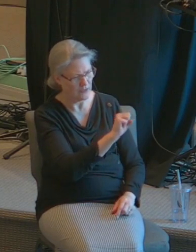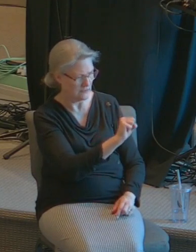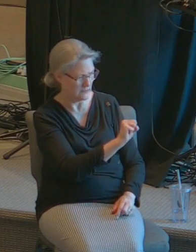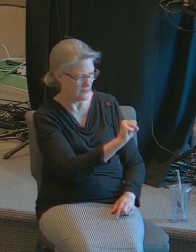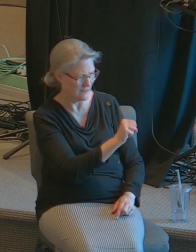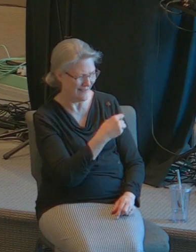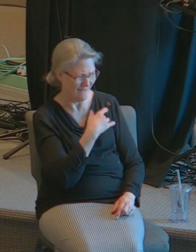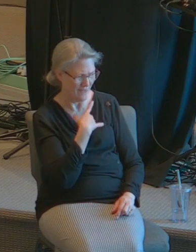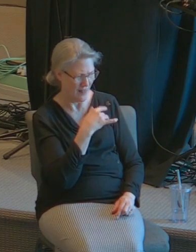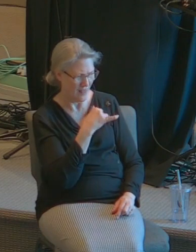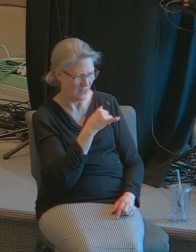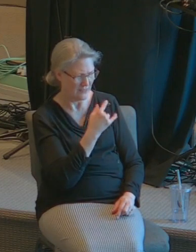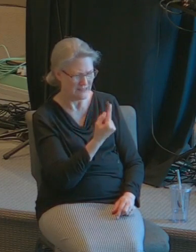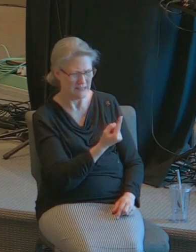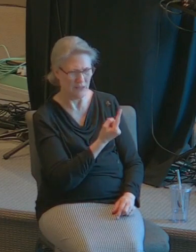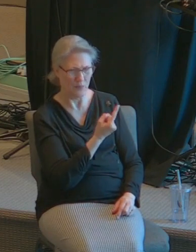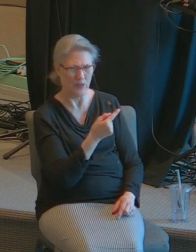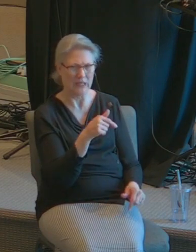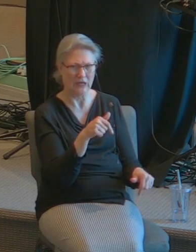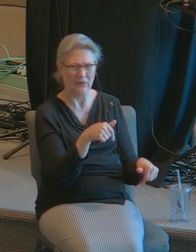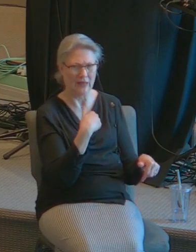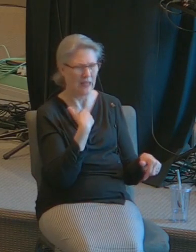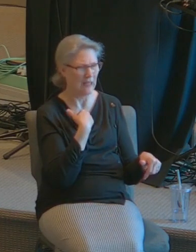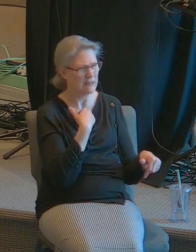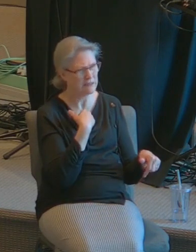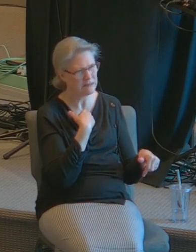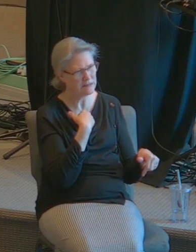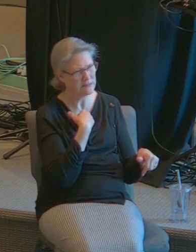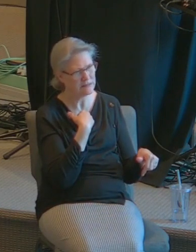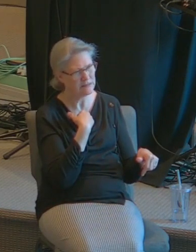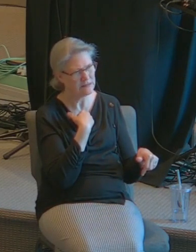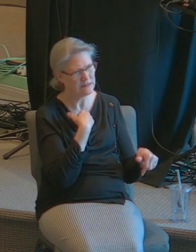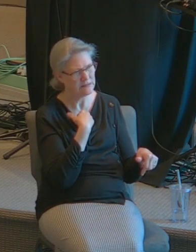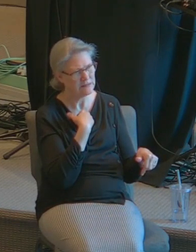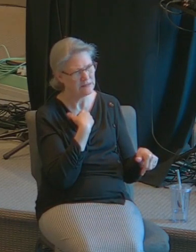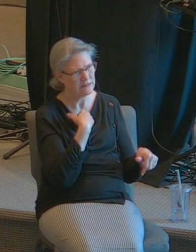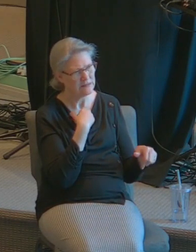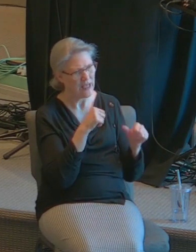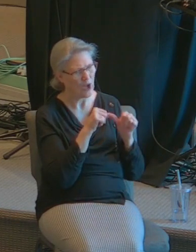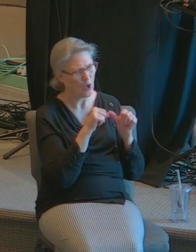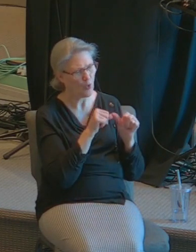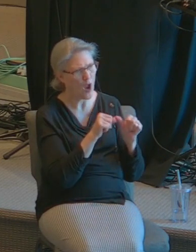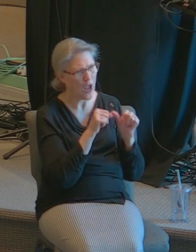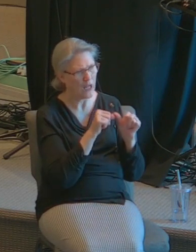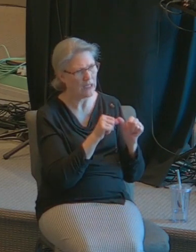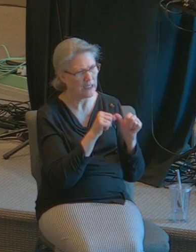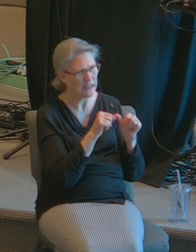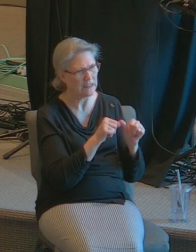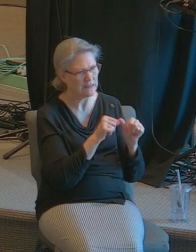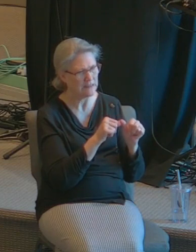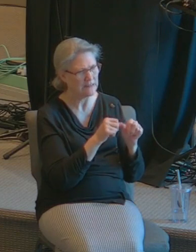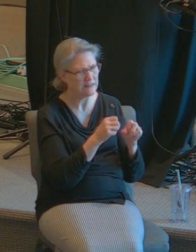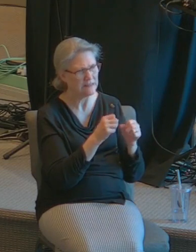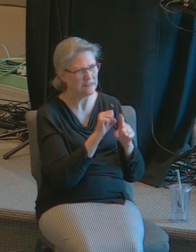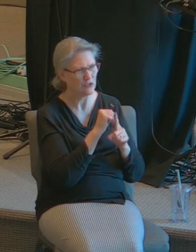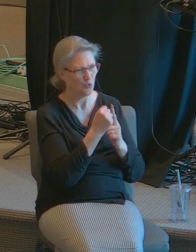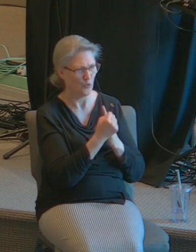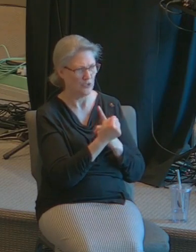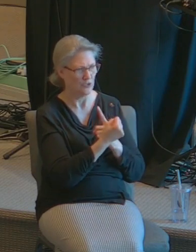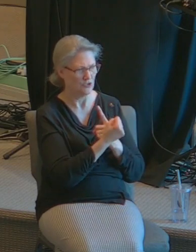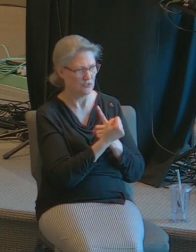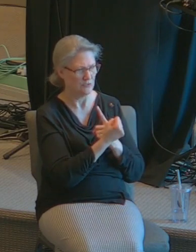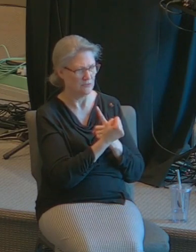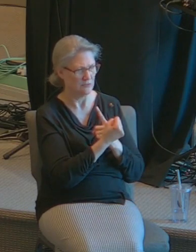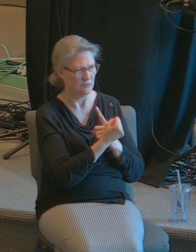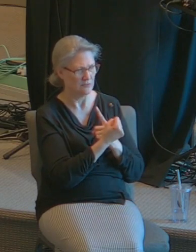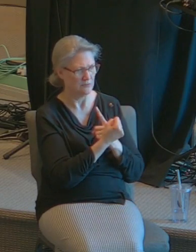I feel like there's somebody here that has a chronic situation in their life and that